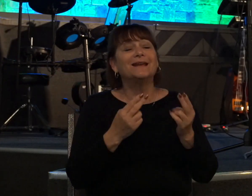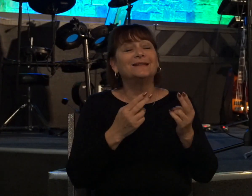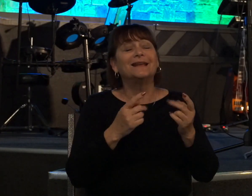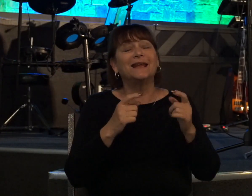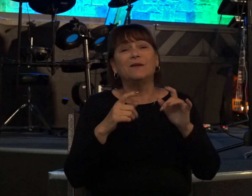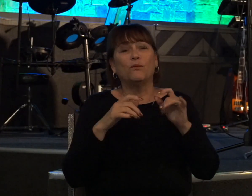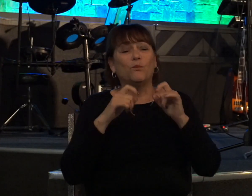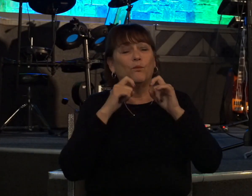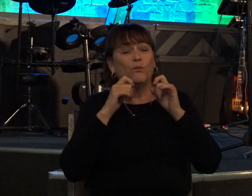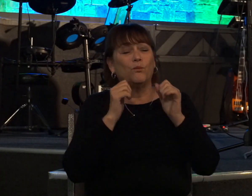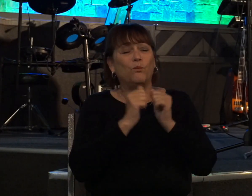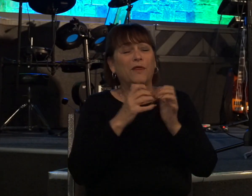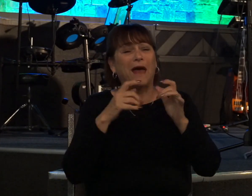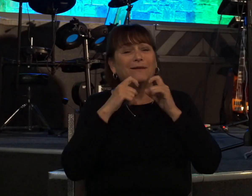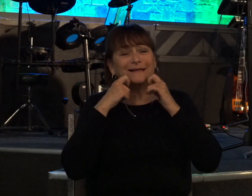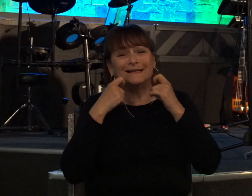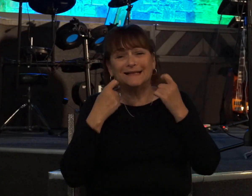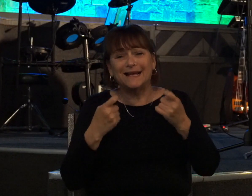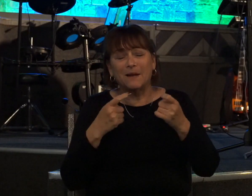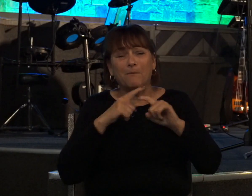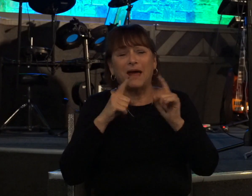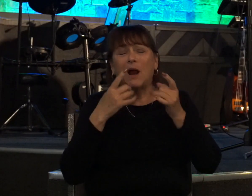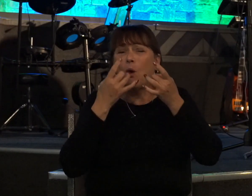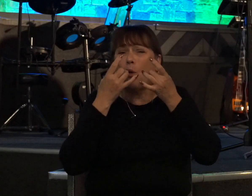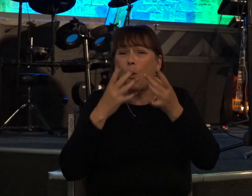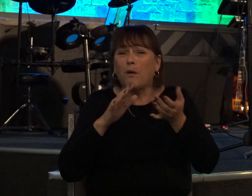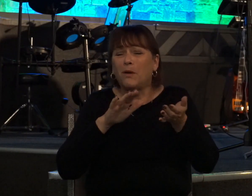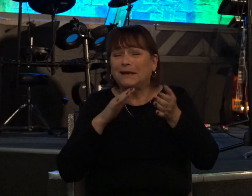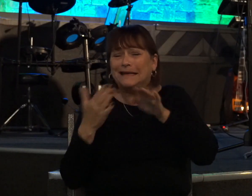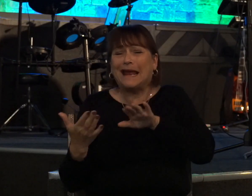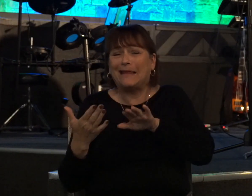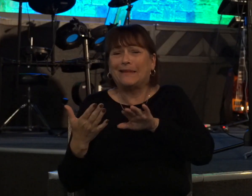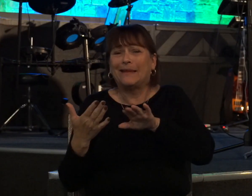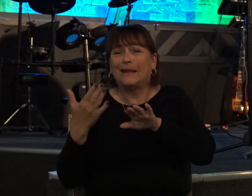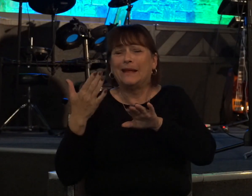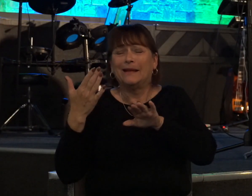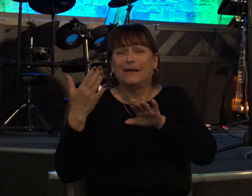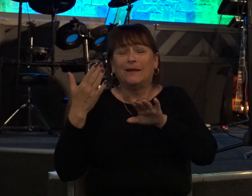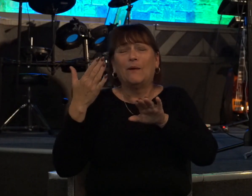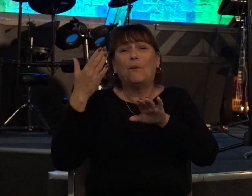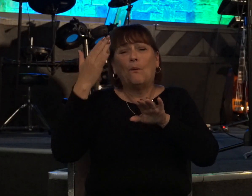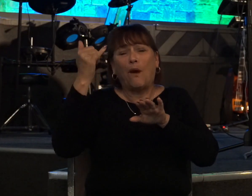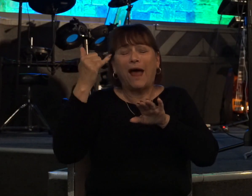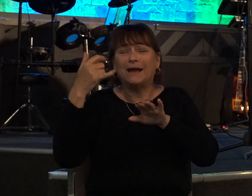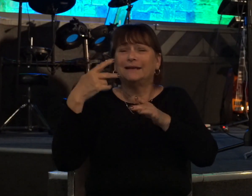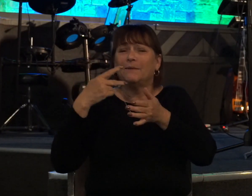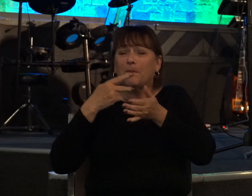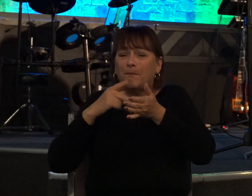death to pay the penalty of our sins his blood was shed